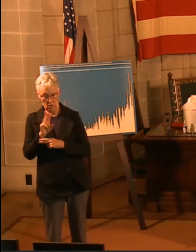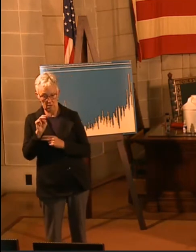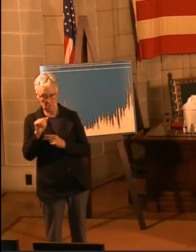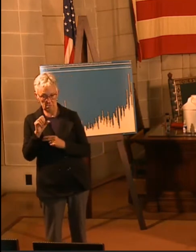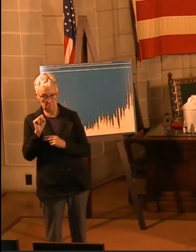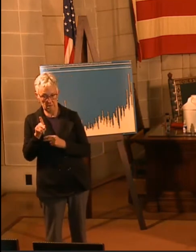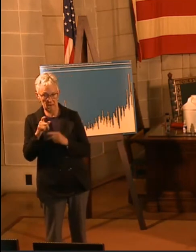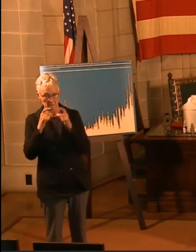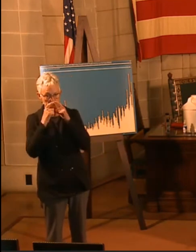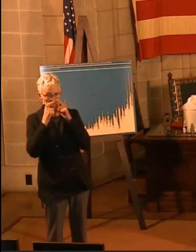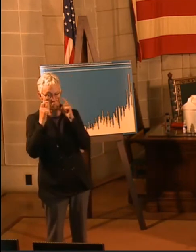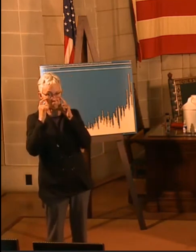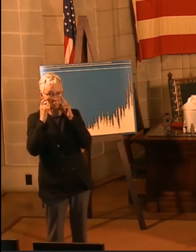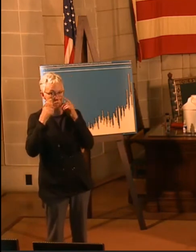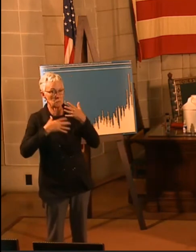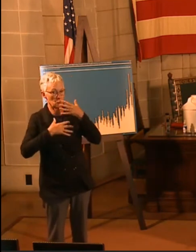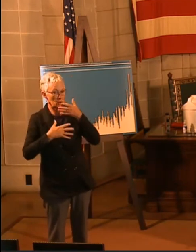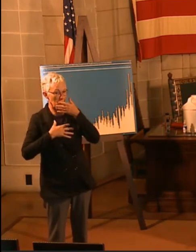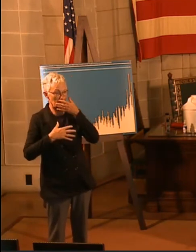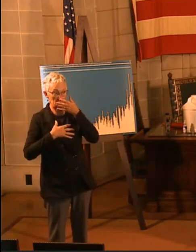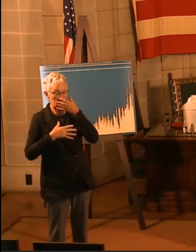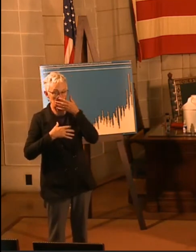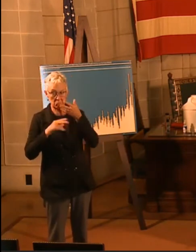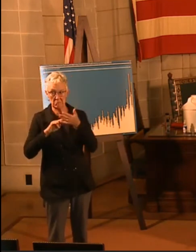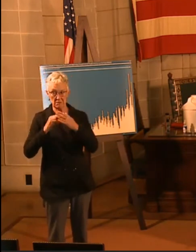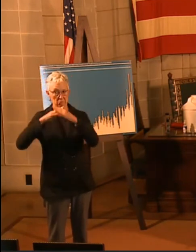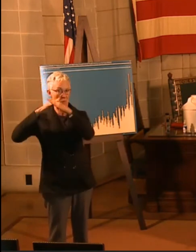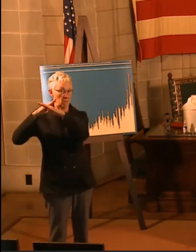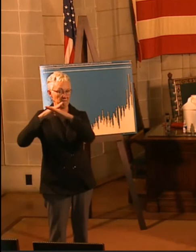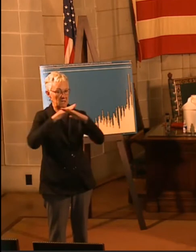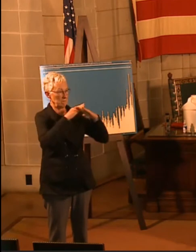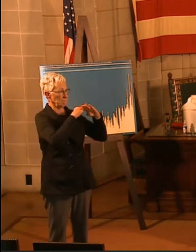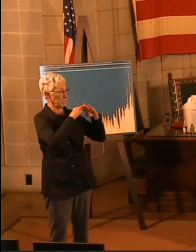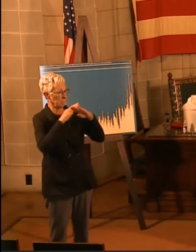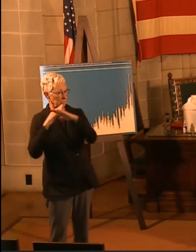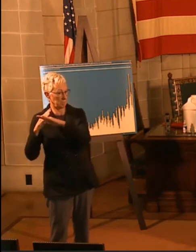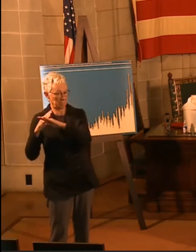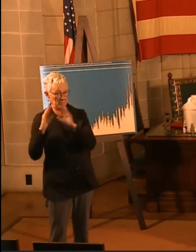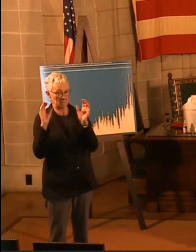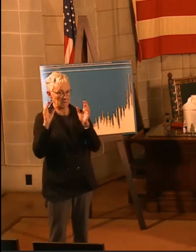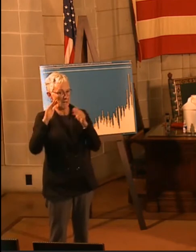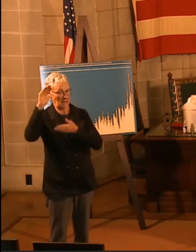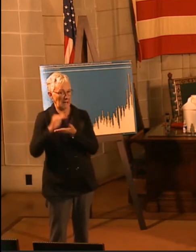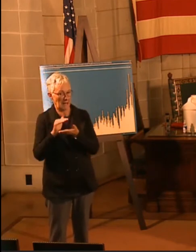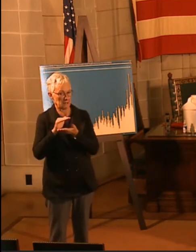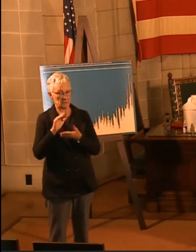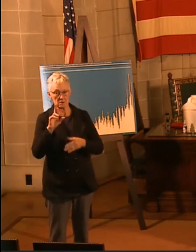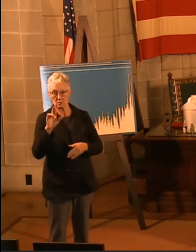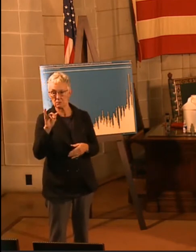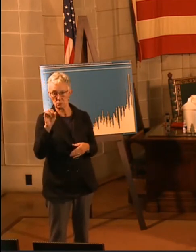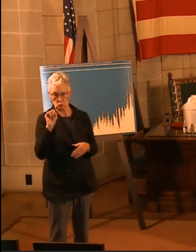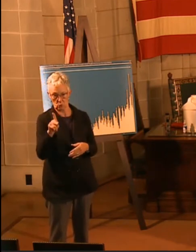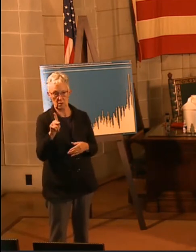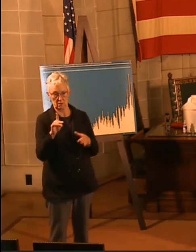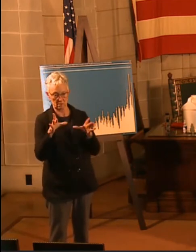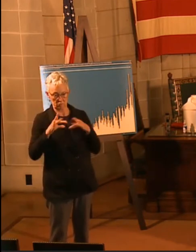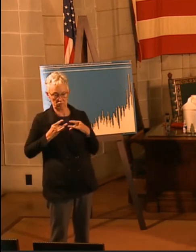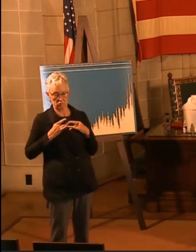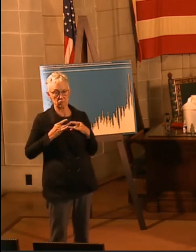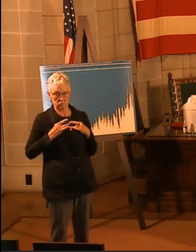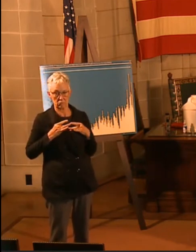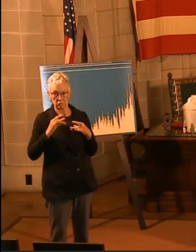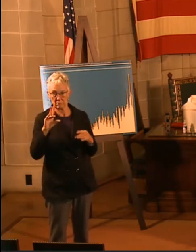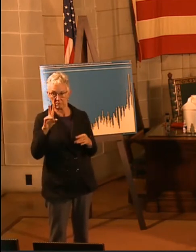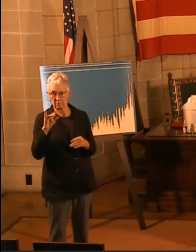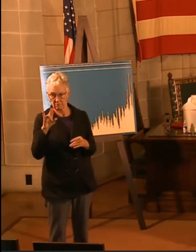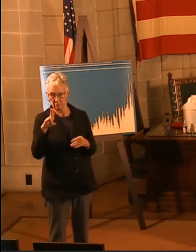people who consistently wear masks and populations who consistently wear masks have a significantly reduced risk of transmission